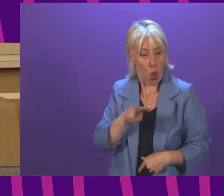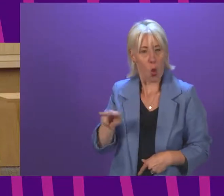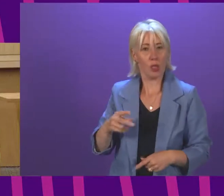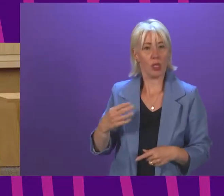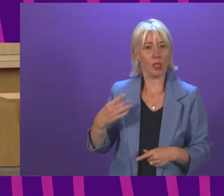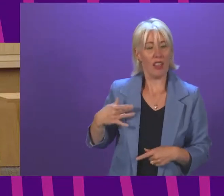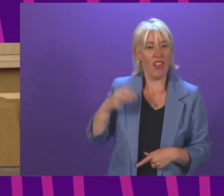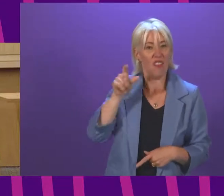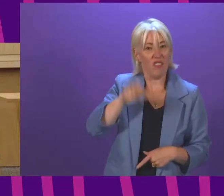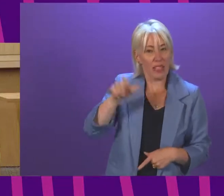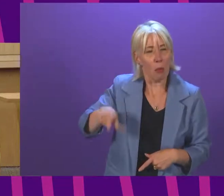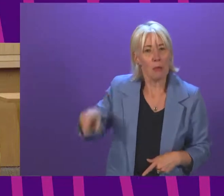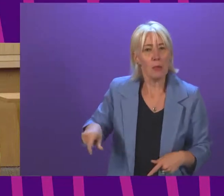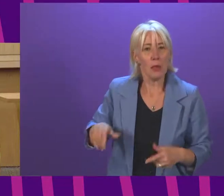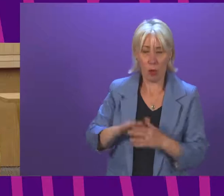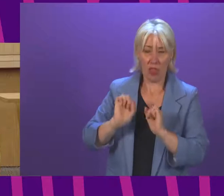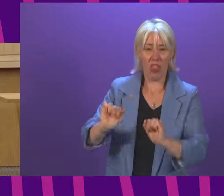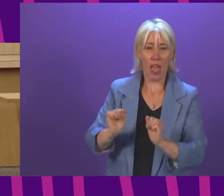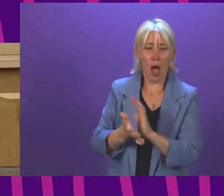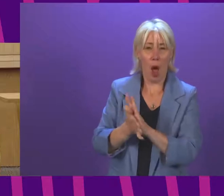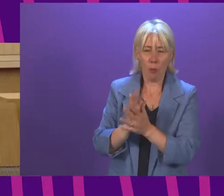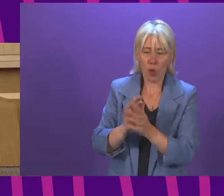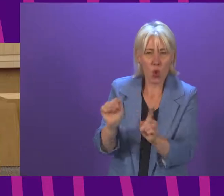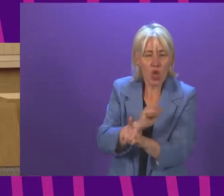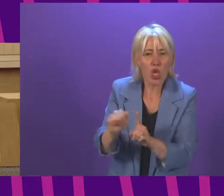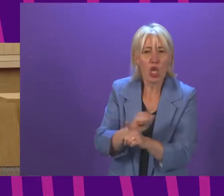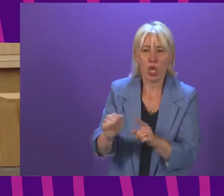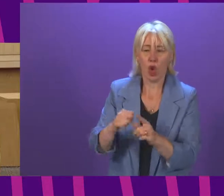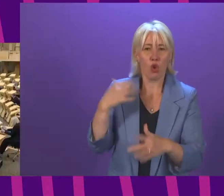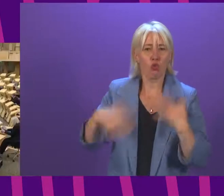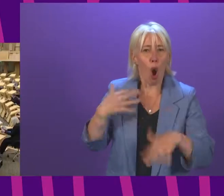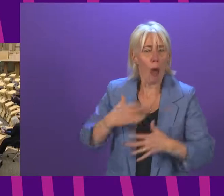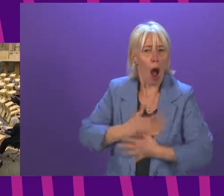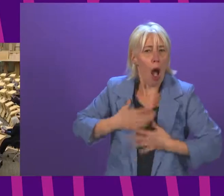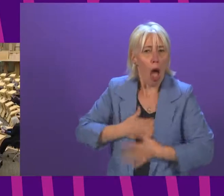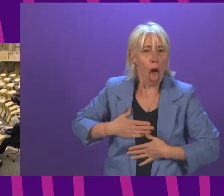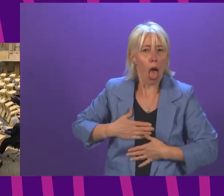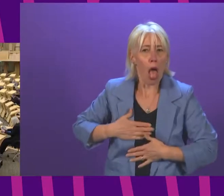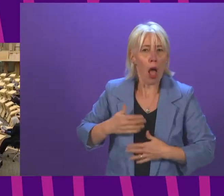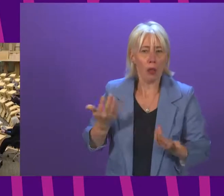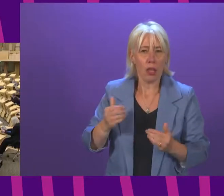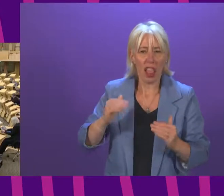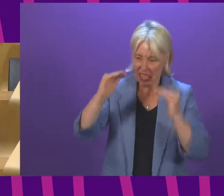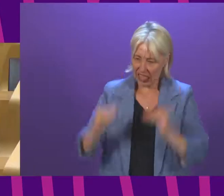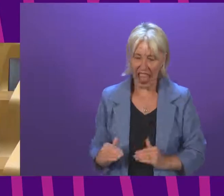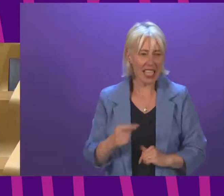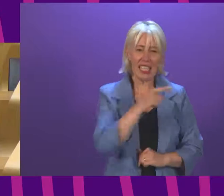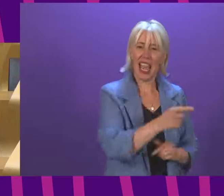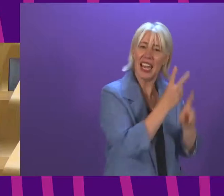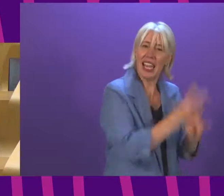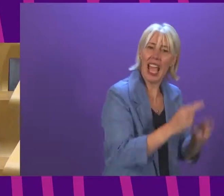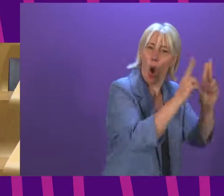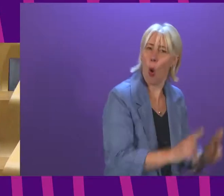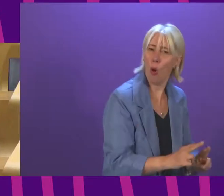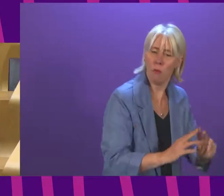because their abuse and their trauma is no less acute? I understand entirely the sentiments